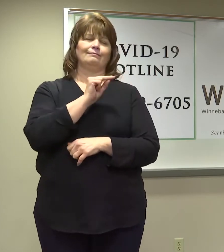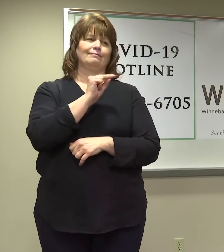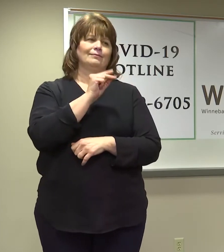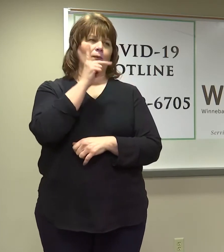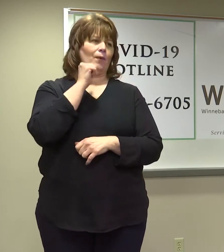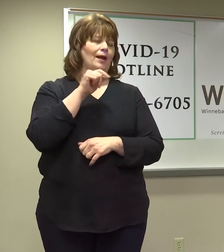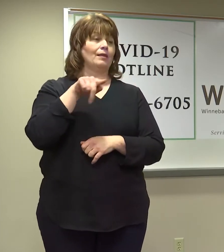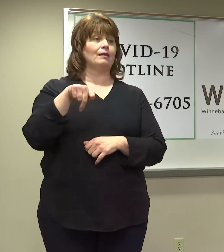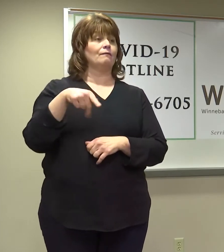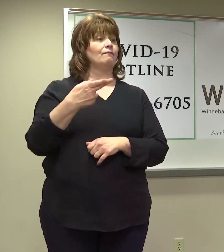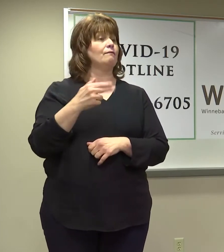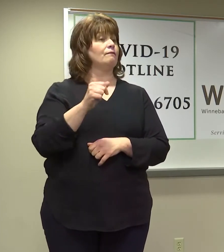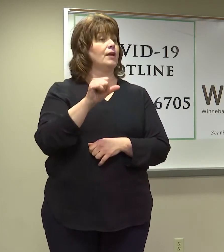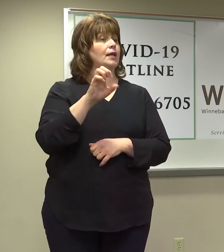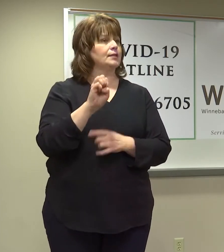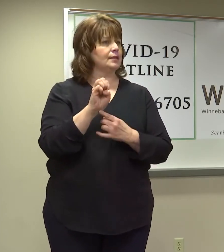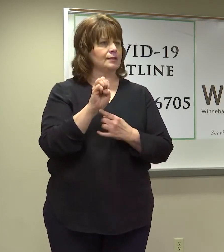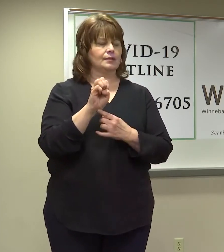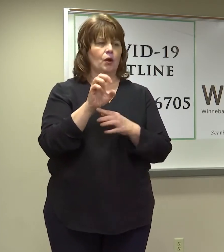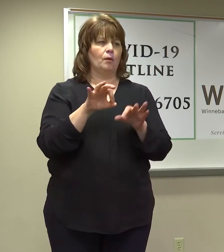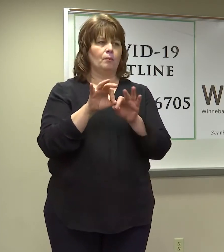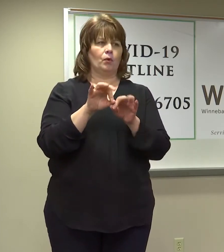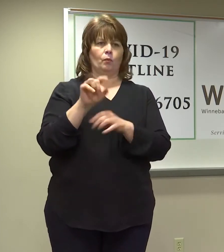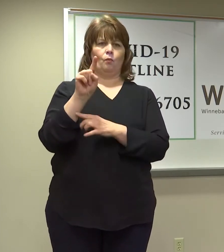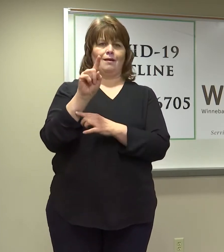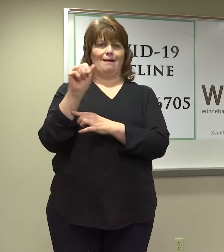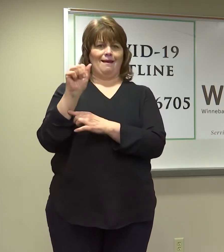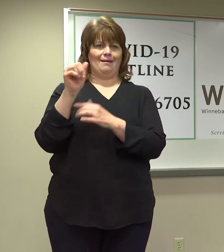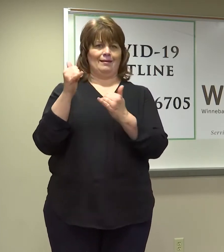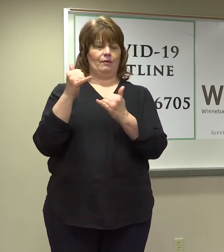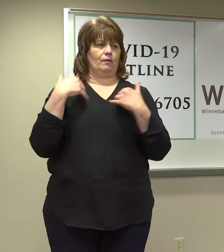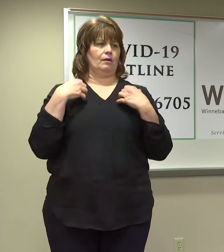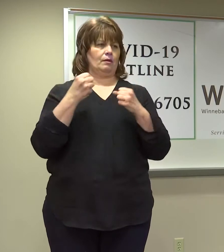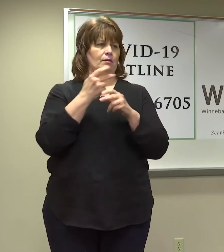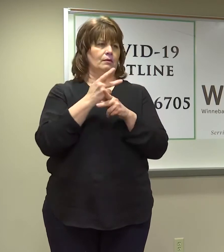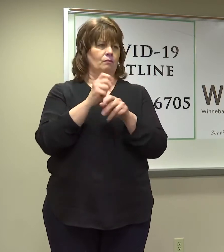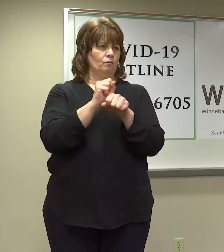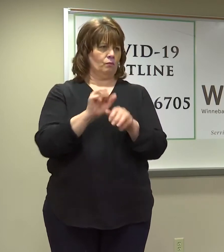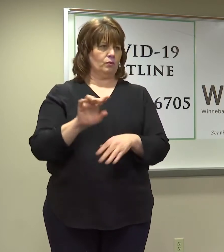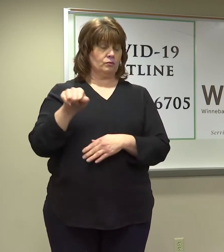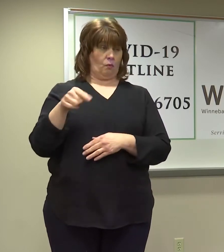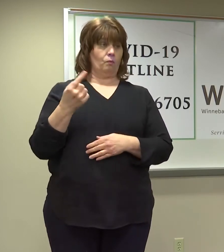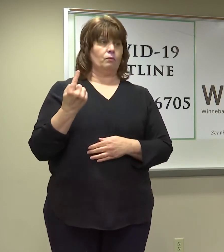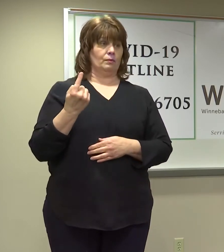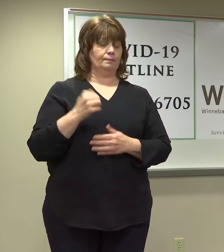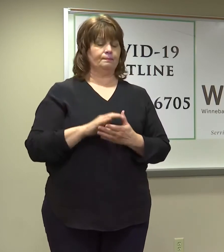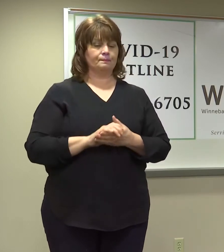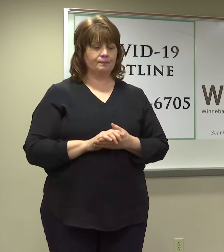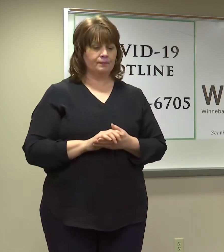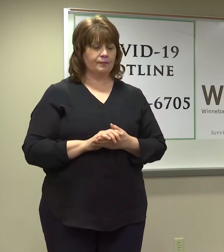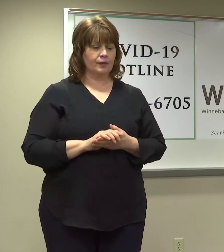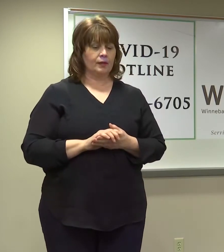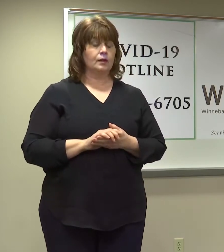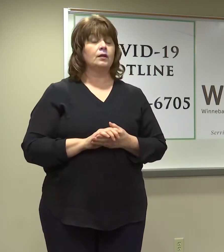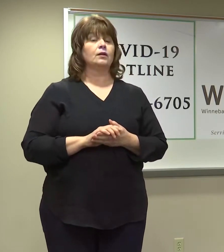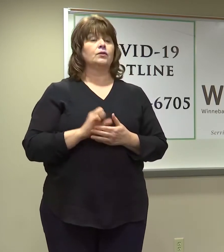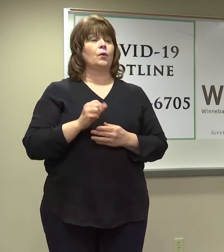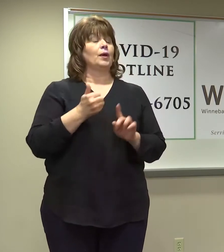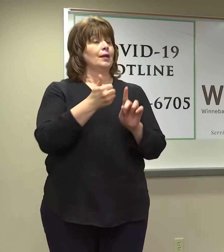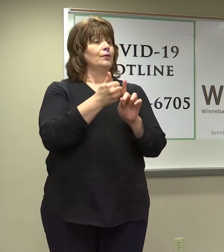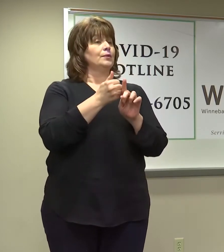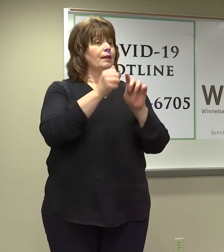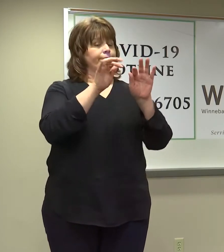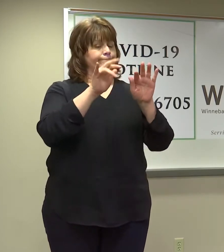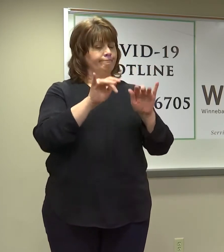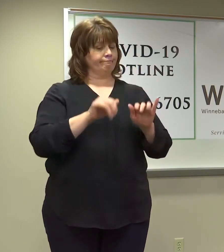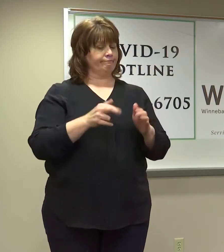understand. And right now, we are in phase 1A health care workers. So as you go through the registration, you must answer the